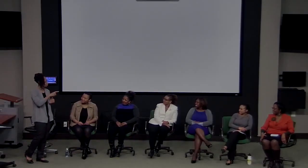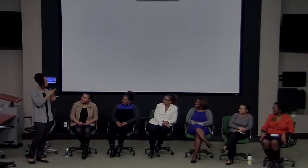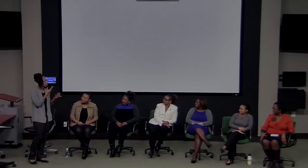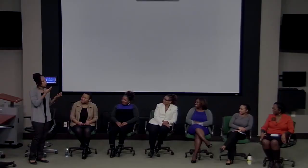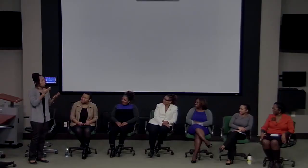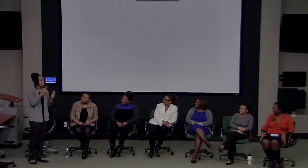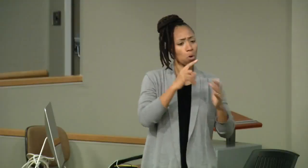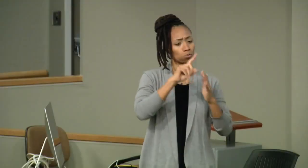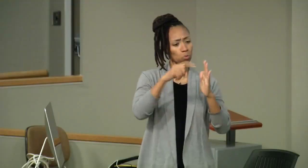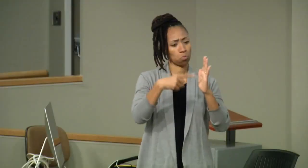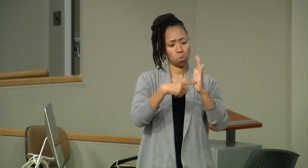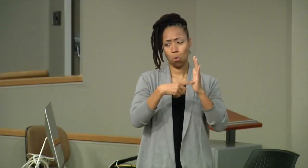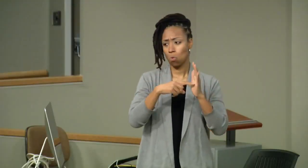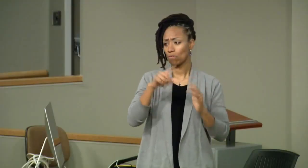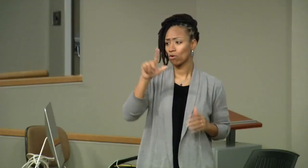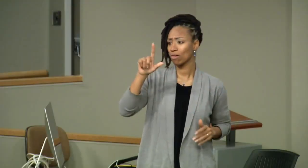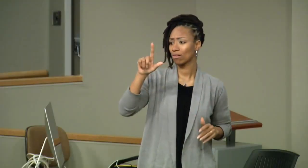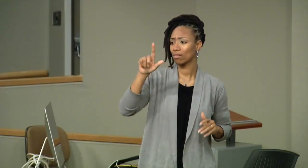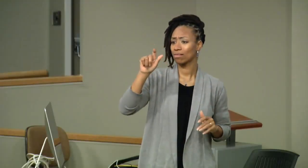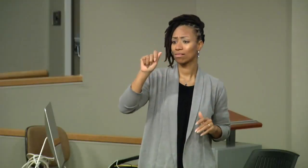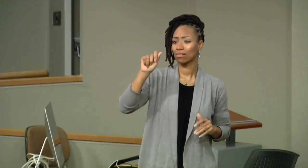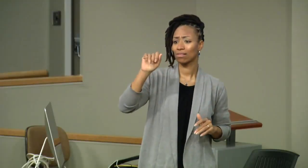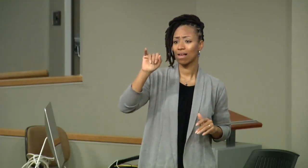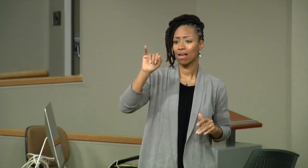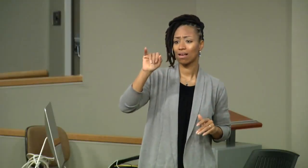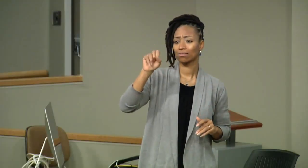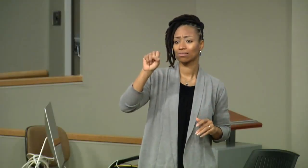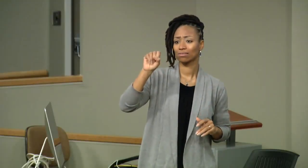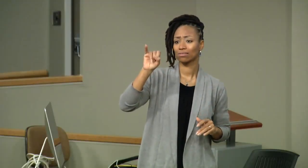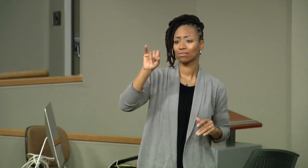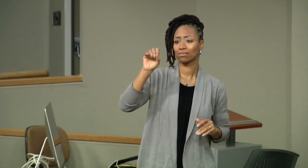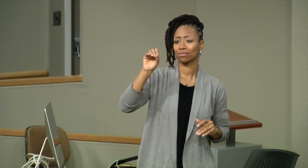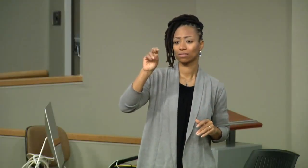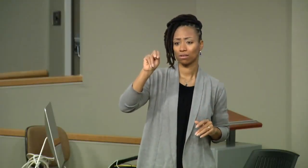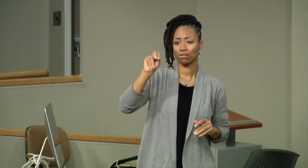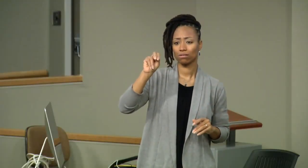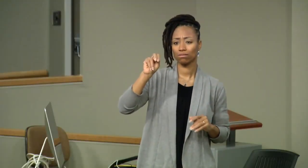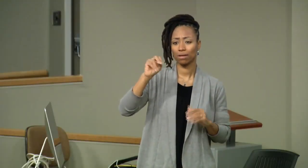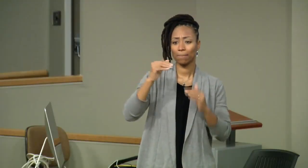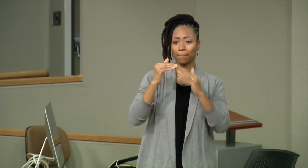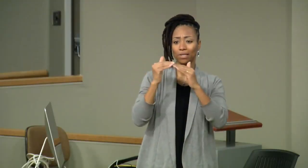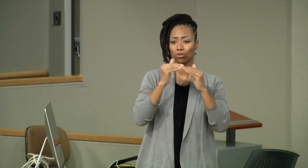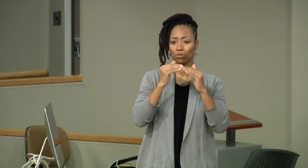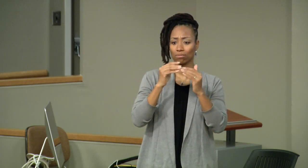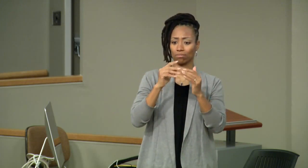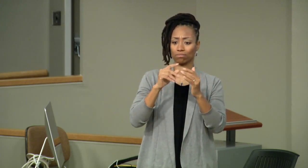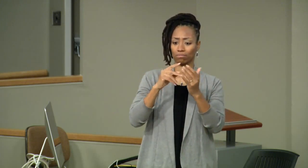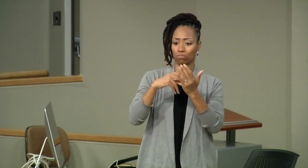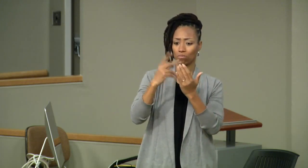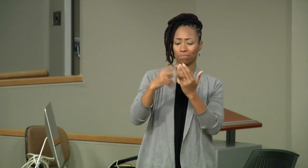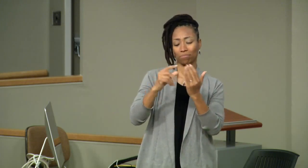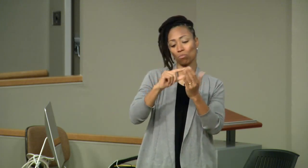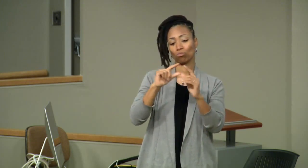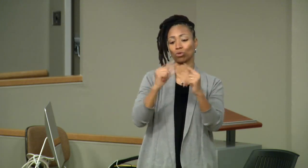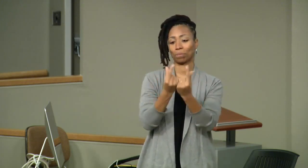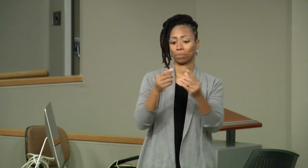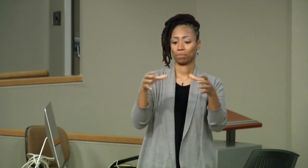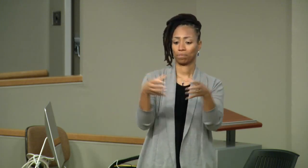That's great. So the next question I have for you what was the role of the liaison in the peer mentoring